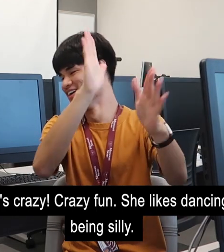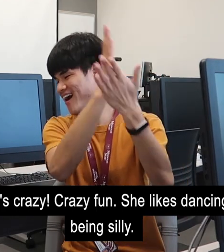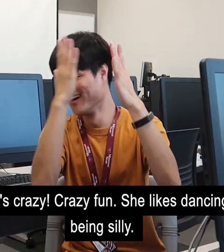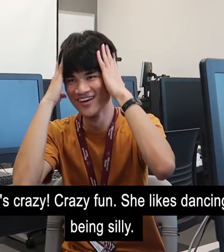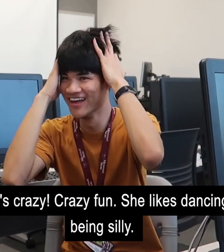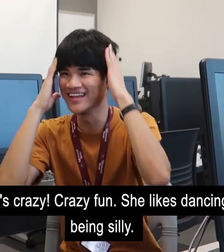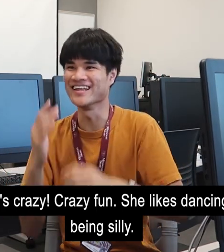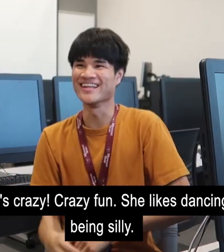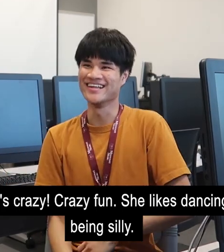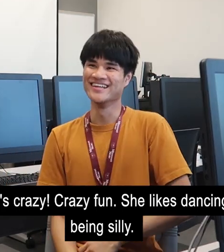She's crazy.